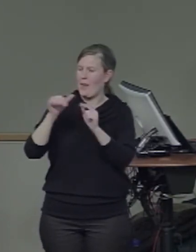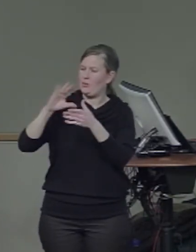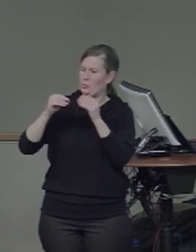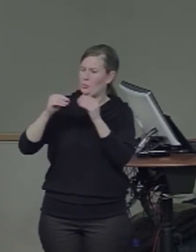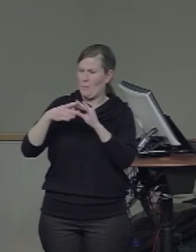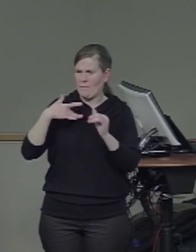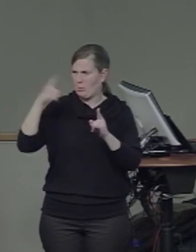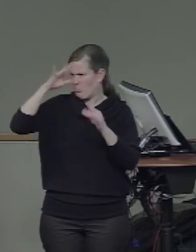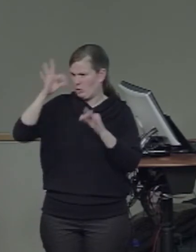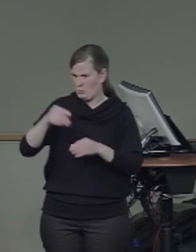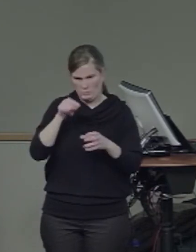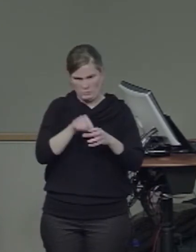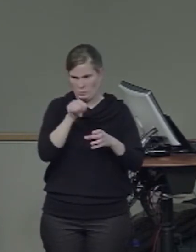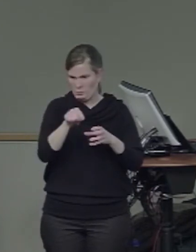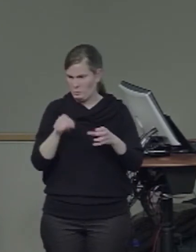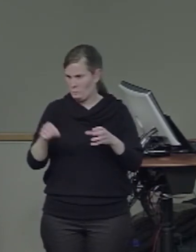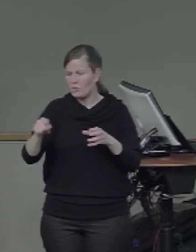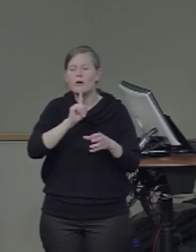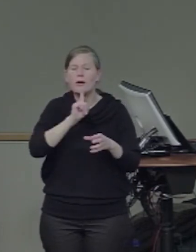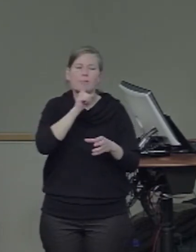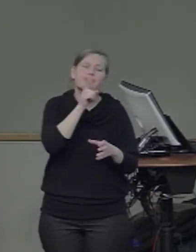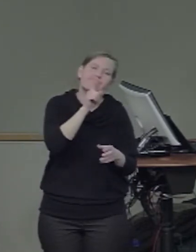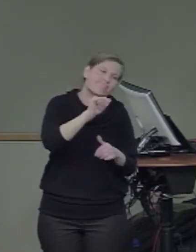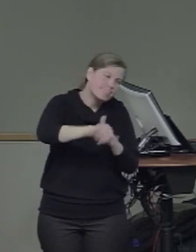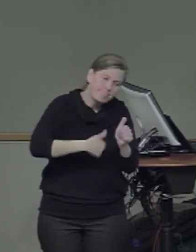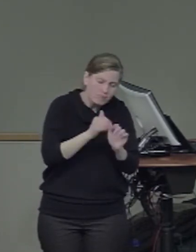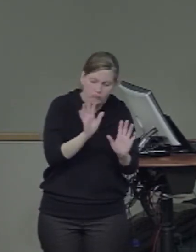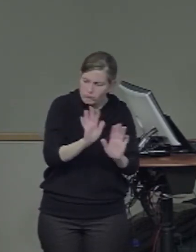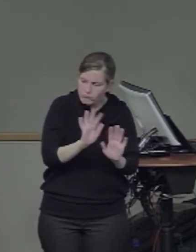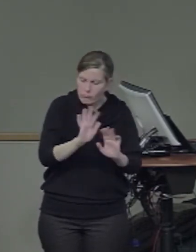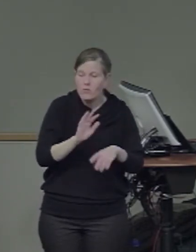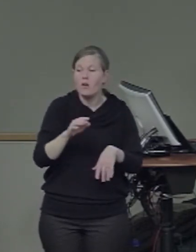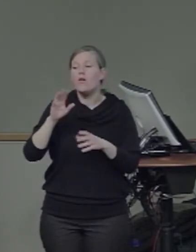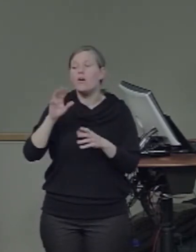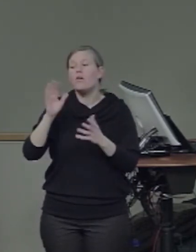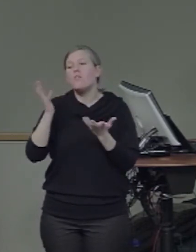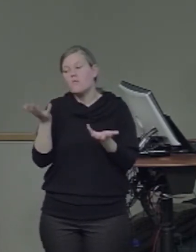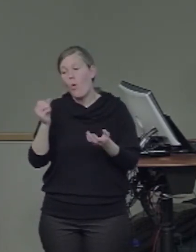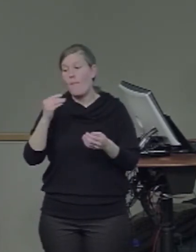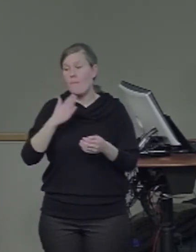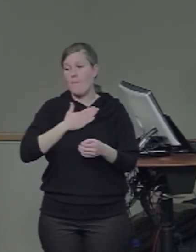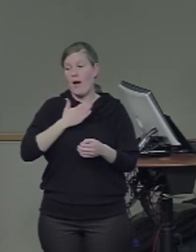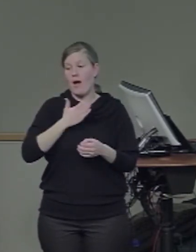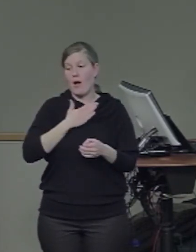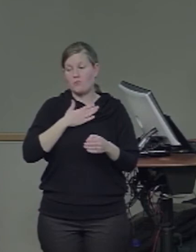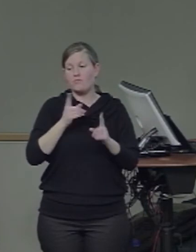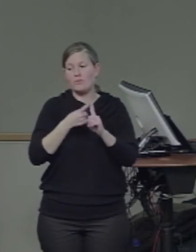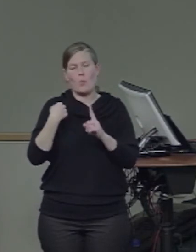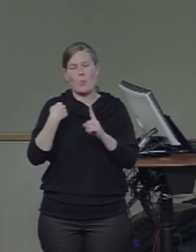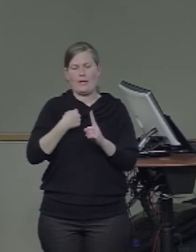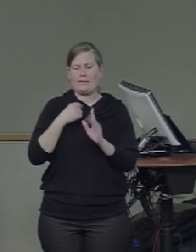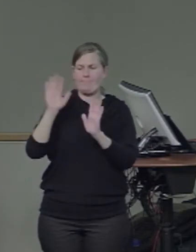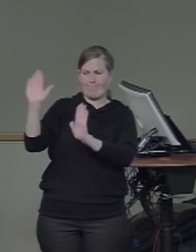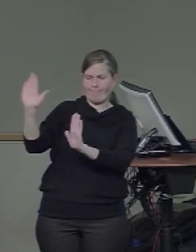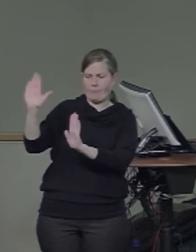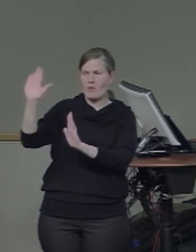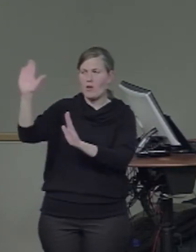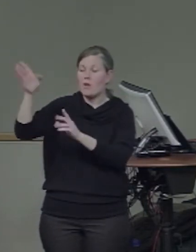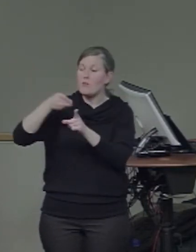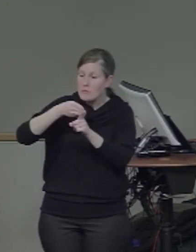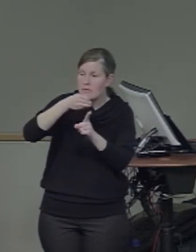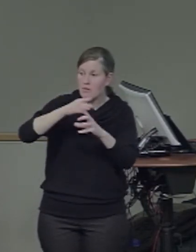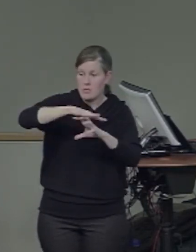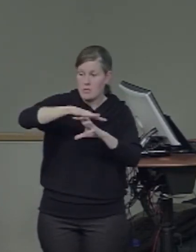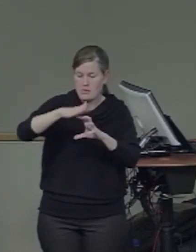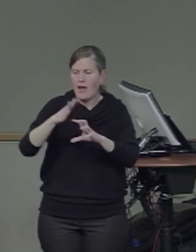okay? So the first, the first claim is the specialization is partial, not absolute. The second